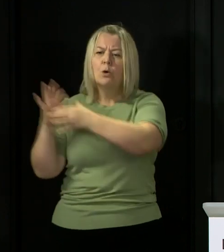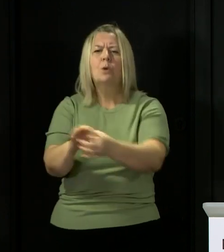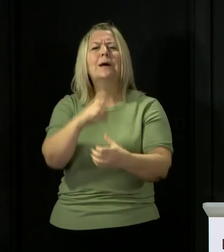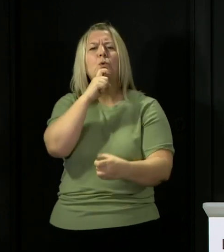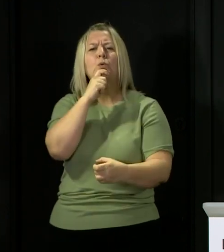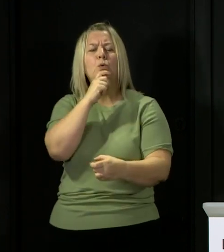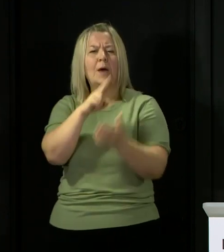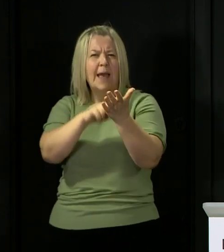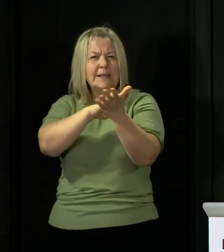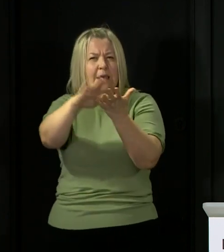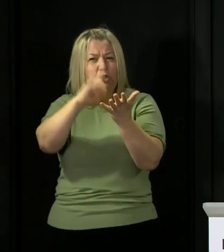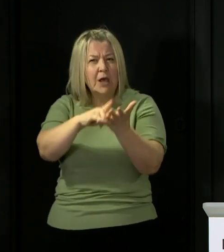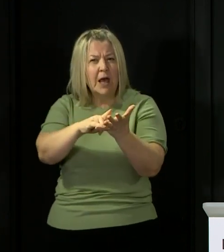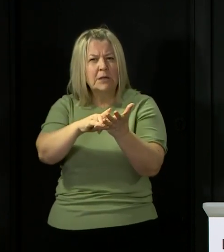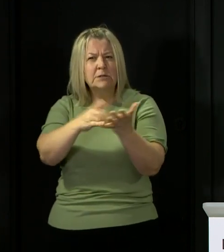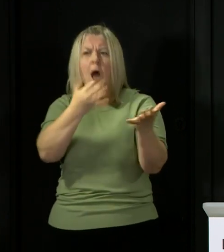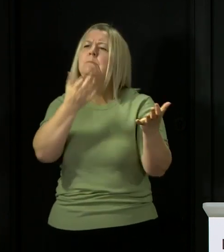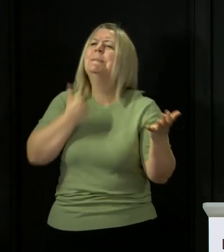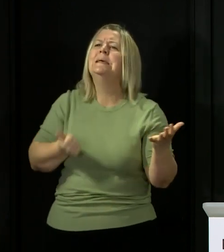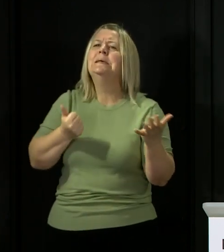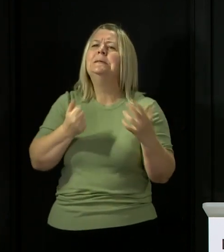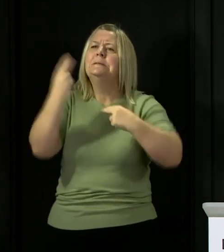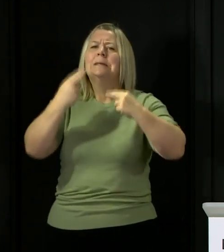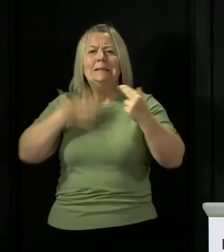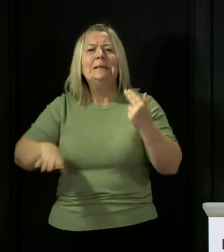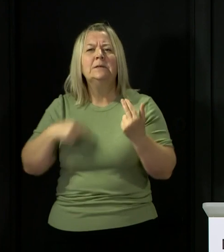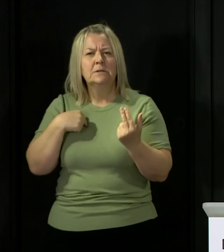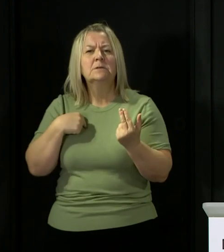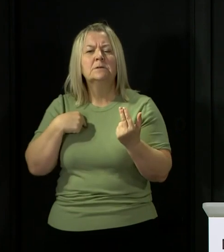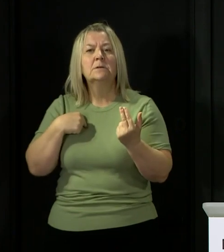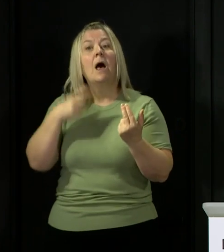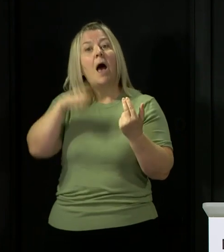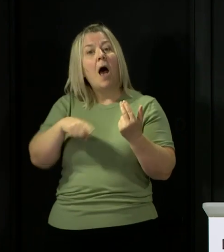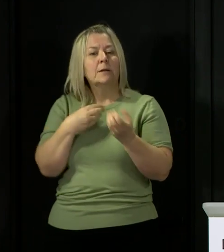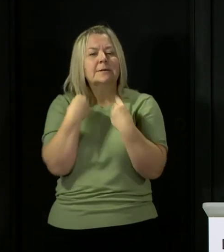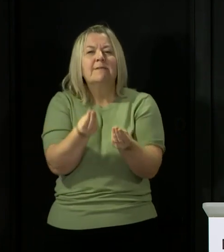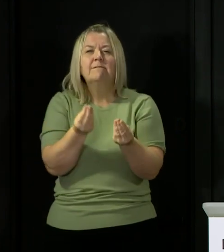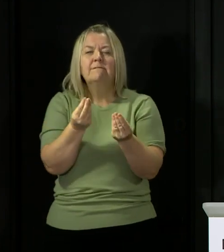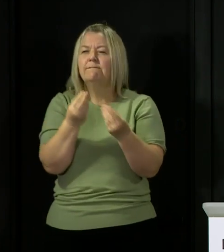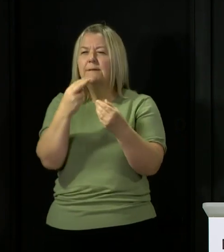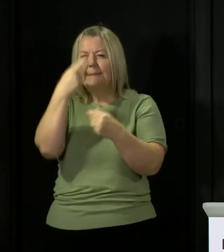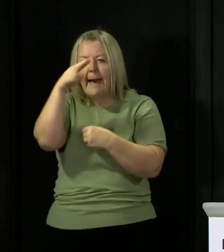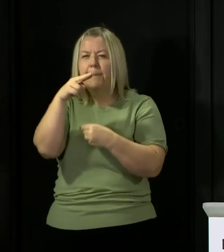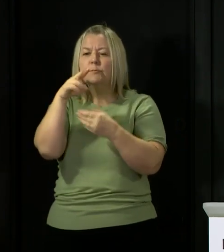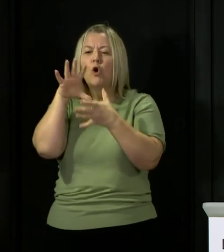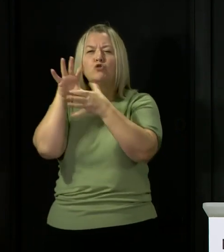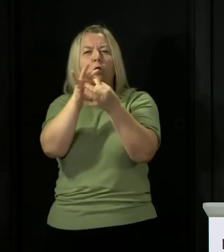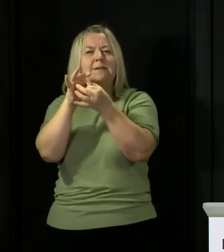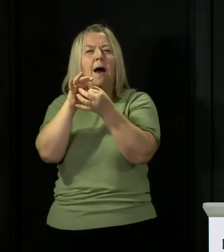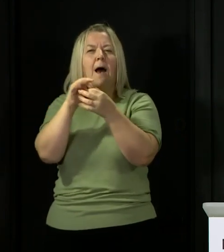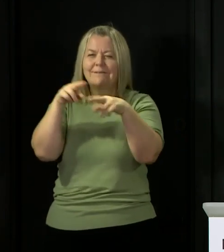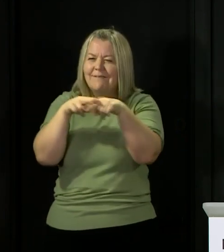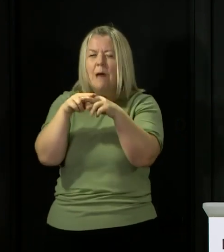NHS to arrange a test and also sharing details of the people that they've been in contact with. Professionals called